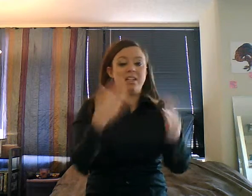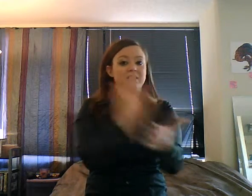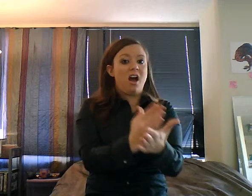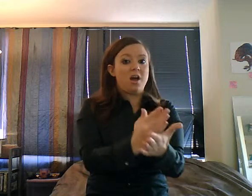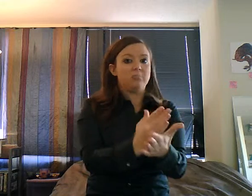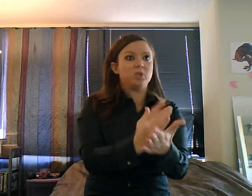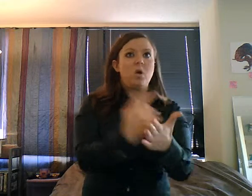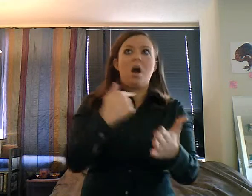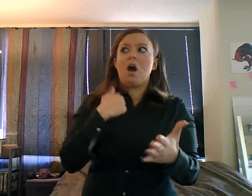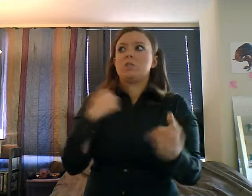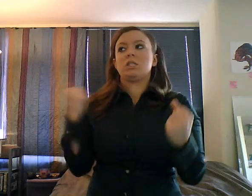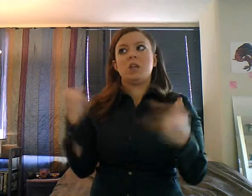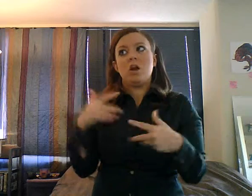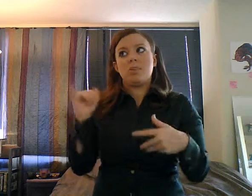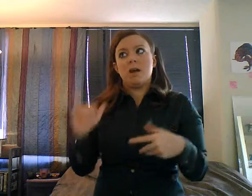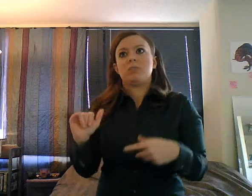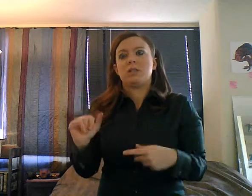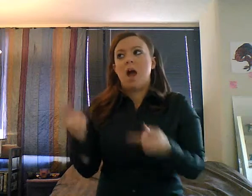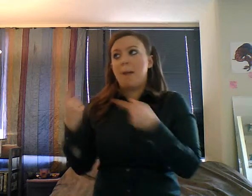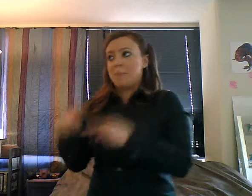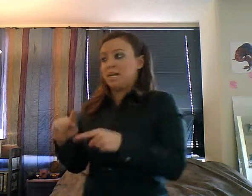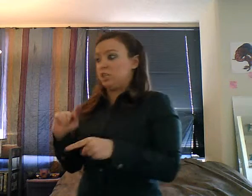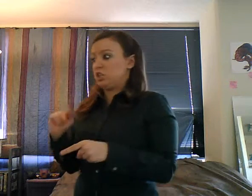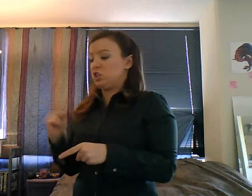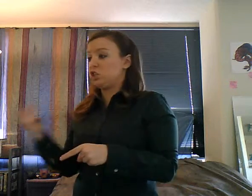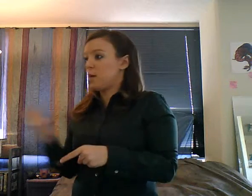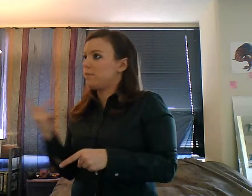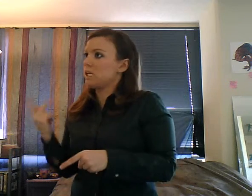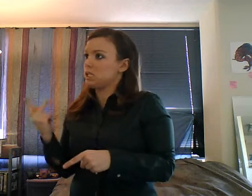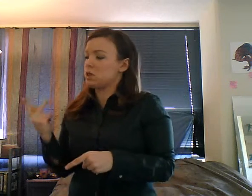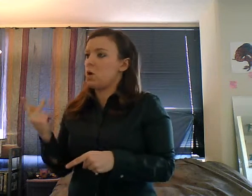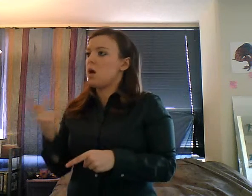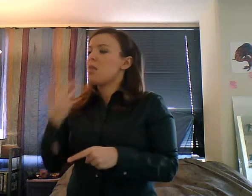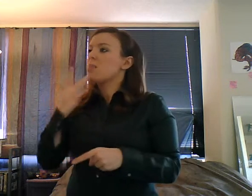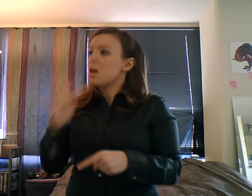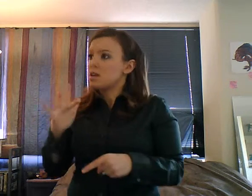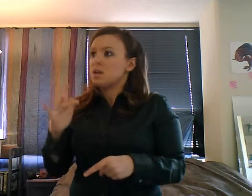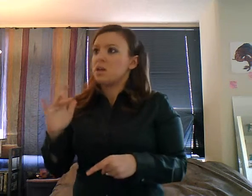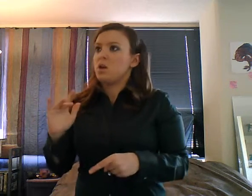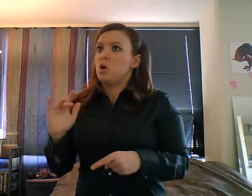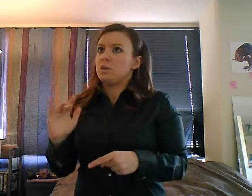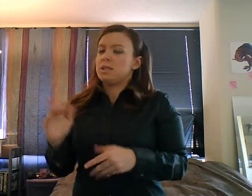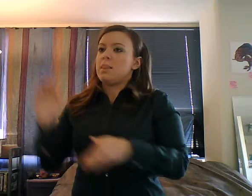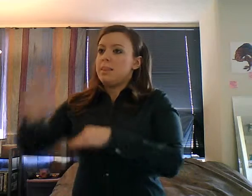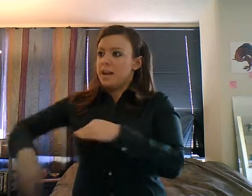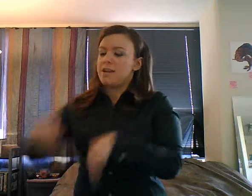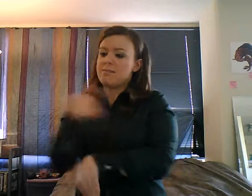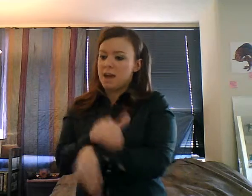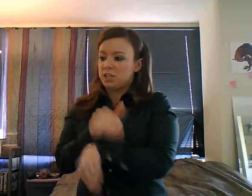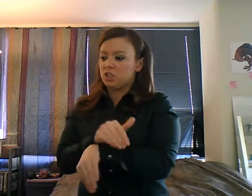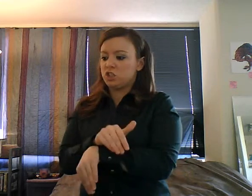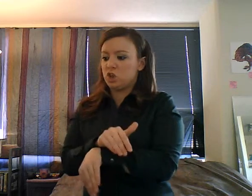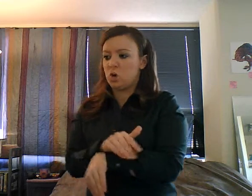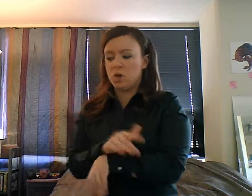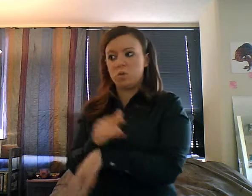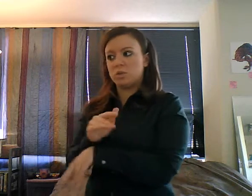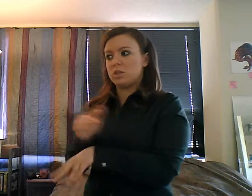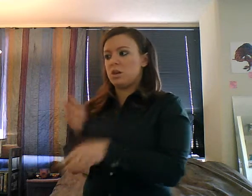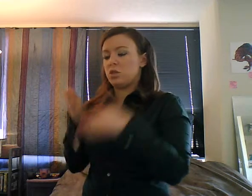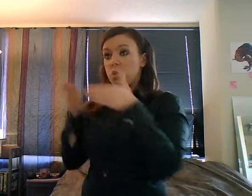over on the side of the highway and it was the, um, the floor mat that watered the, the gas pedal and we got it out